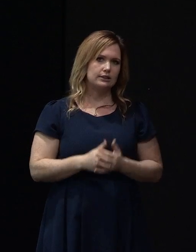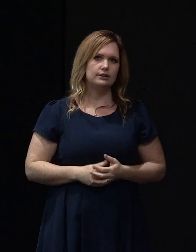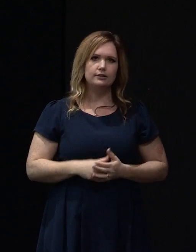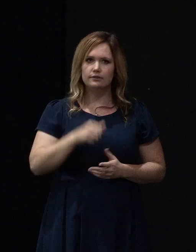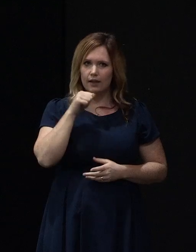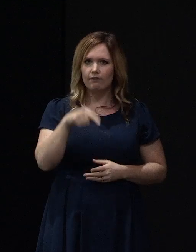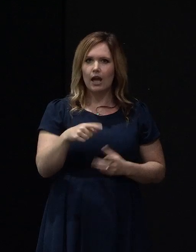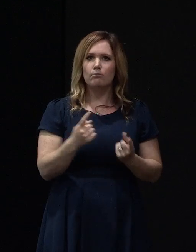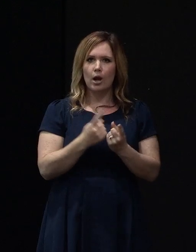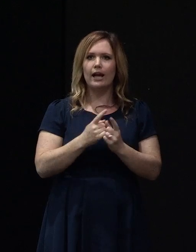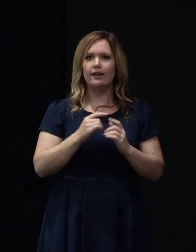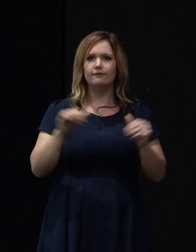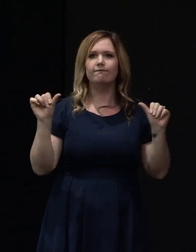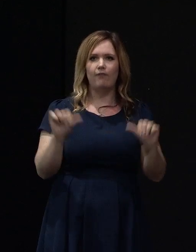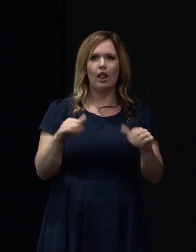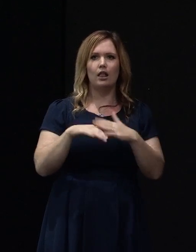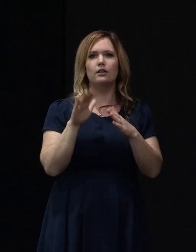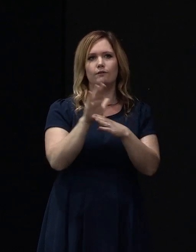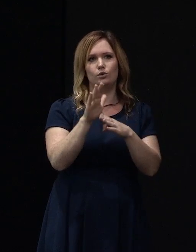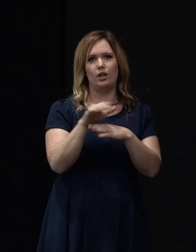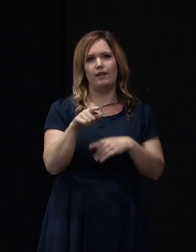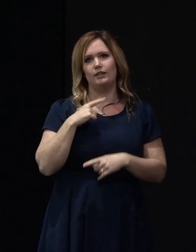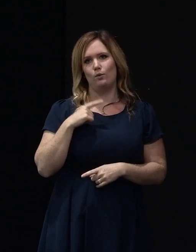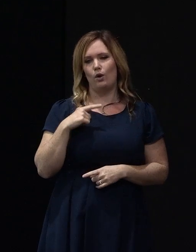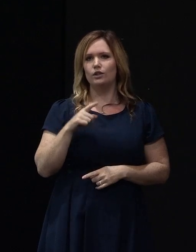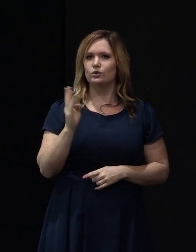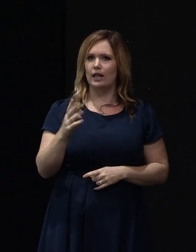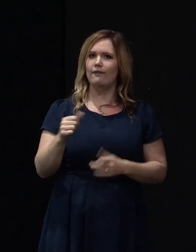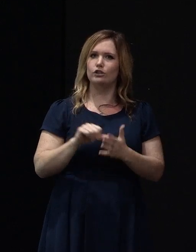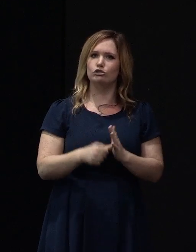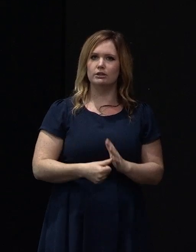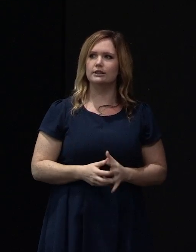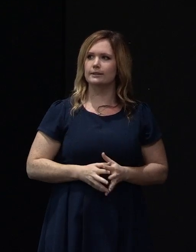If that product failed in the future, that's why we all still have insurance.